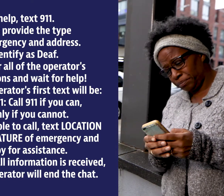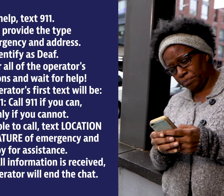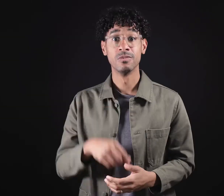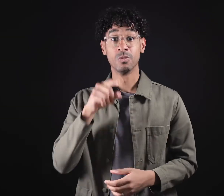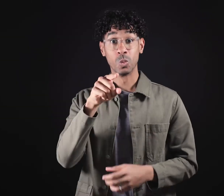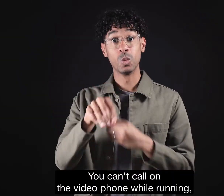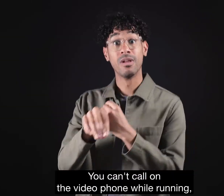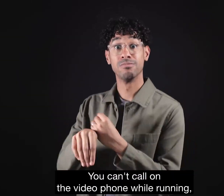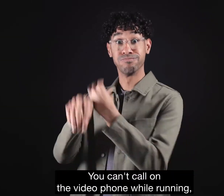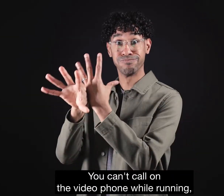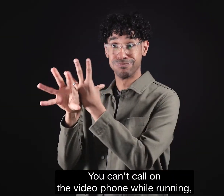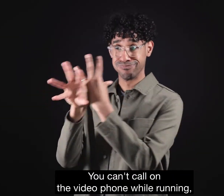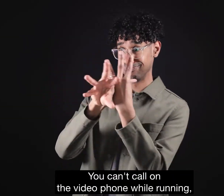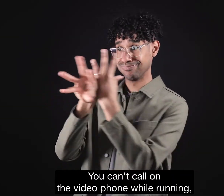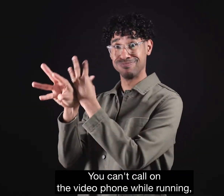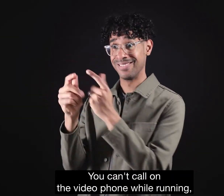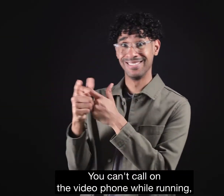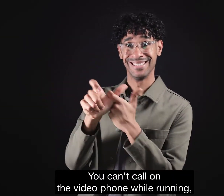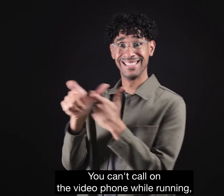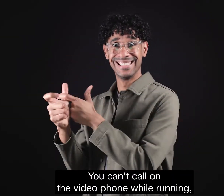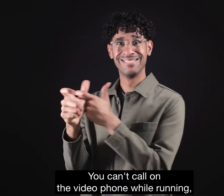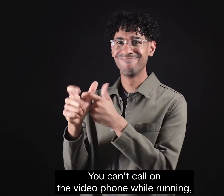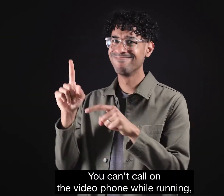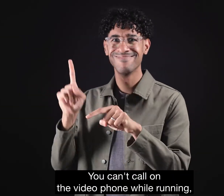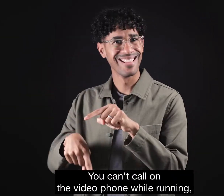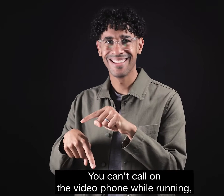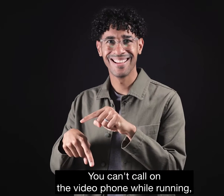You can't call on the video phone while running, but you can text 911.